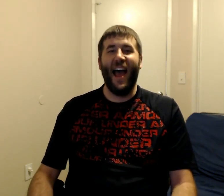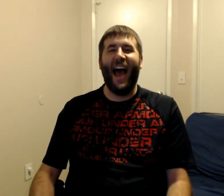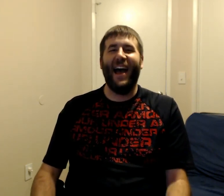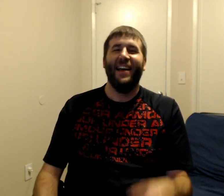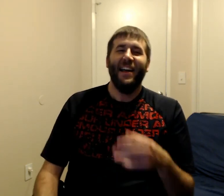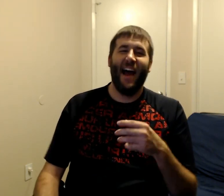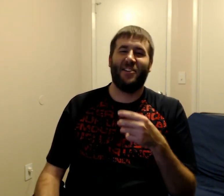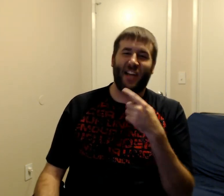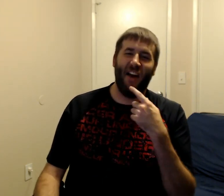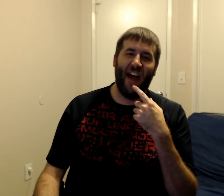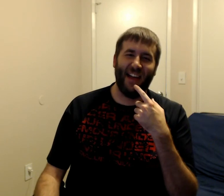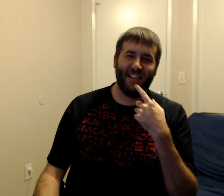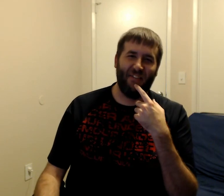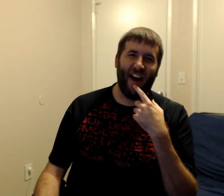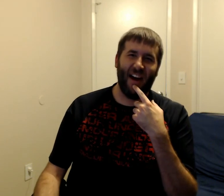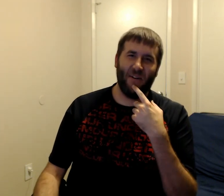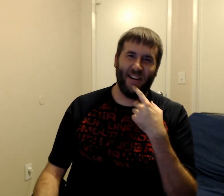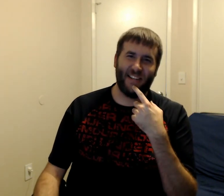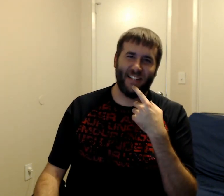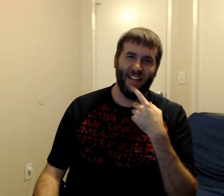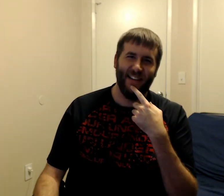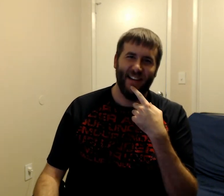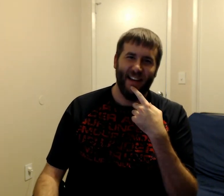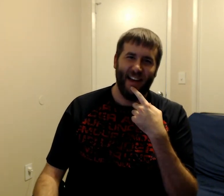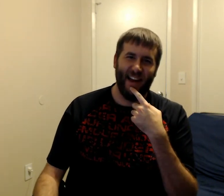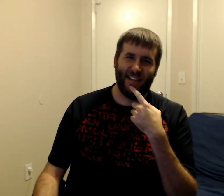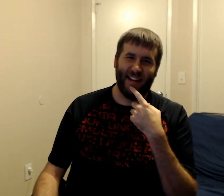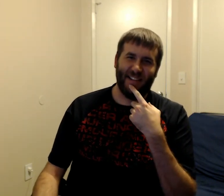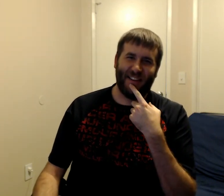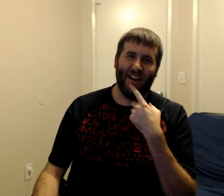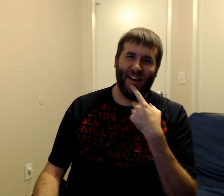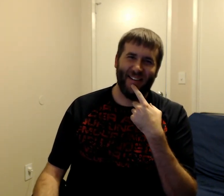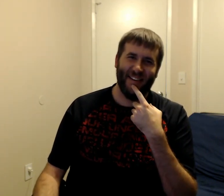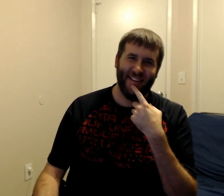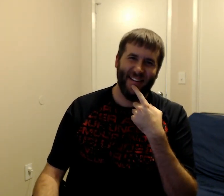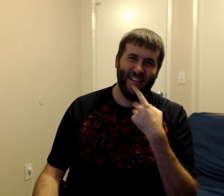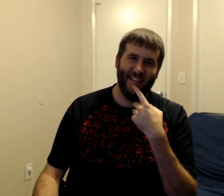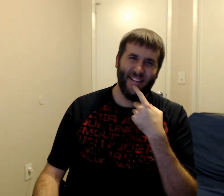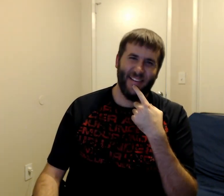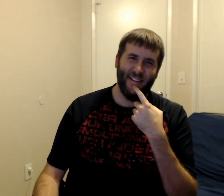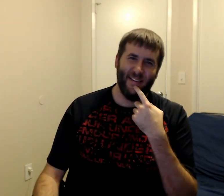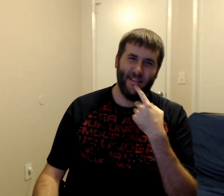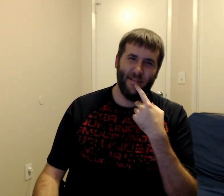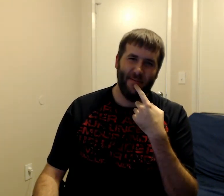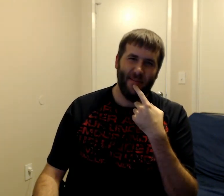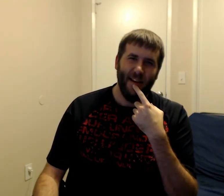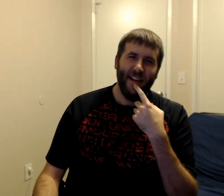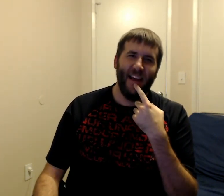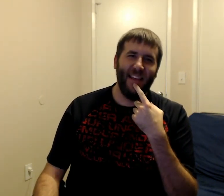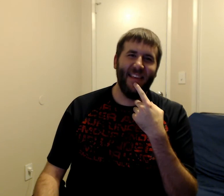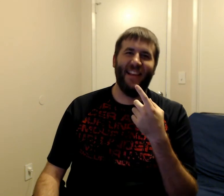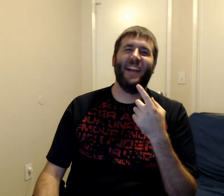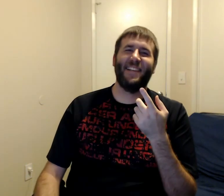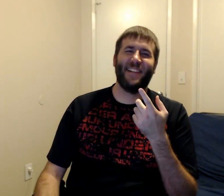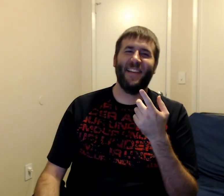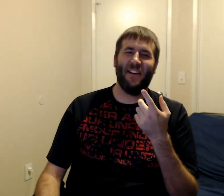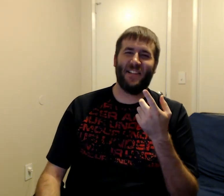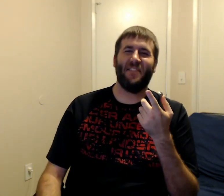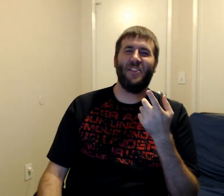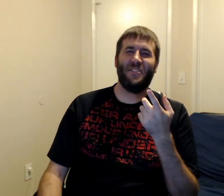Now Shem has the fireworks. And it's his turn. Oh! This is hilarious. They're using